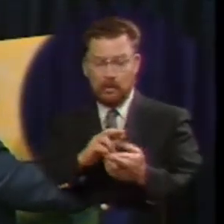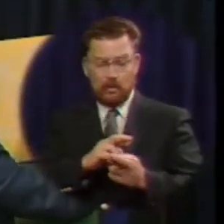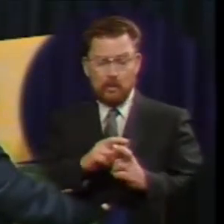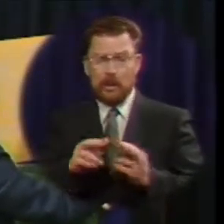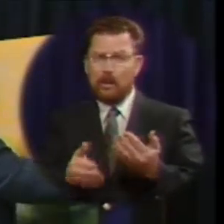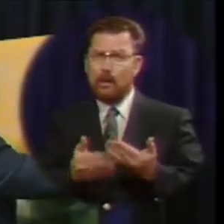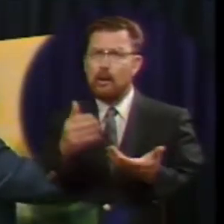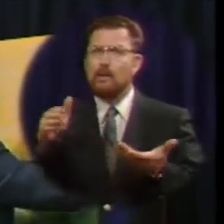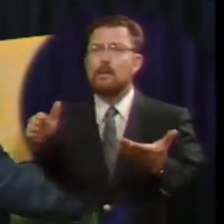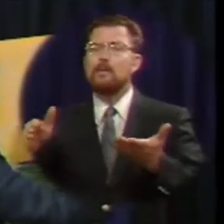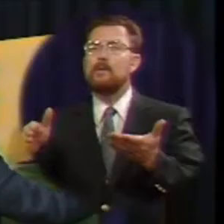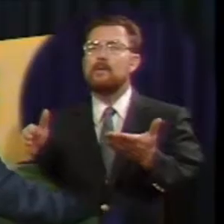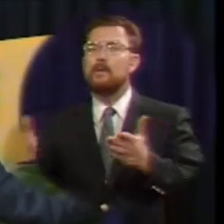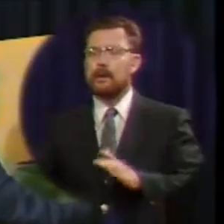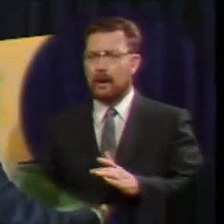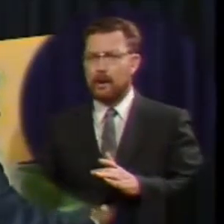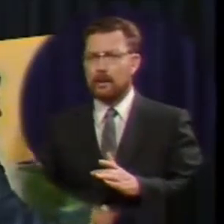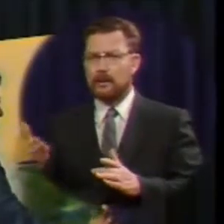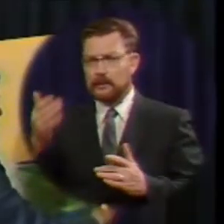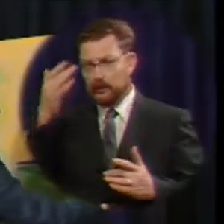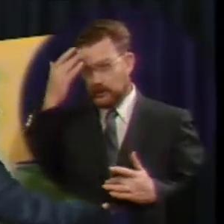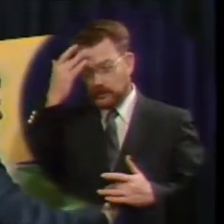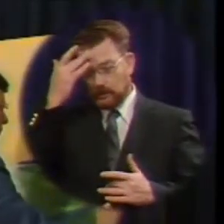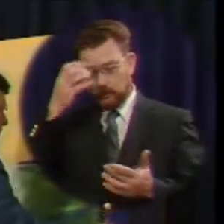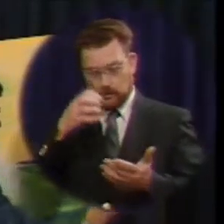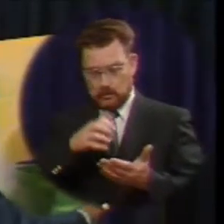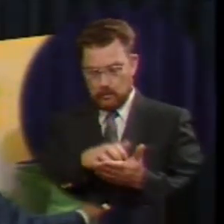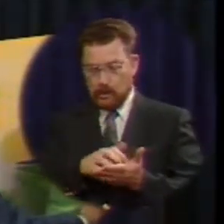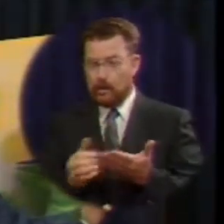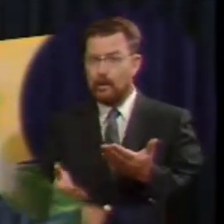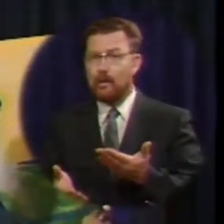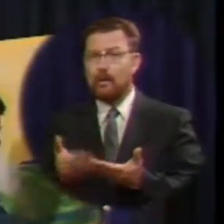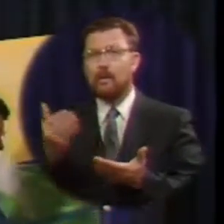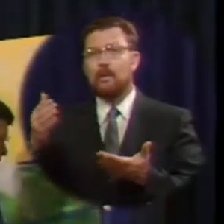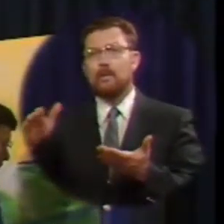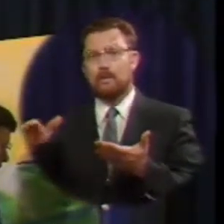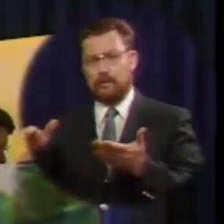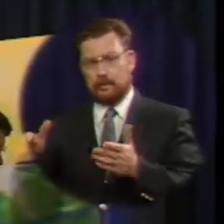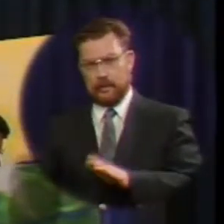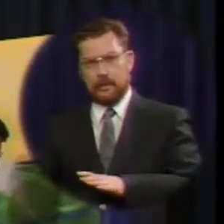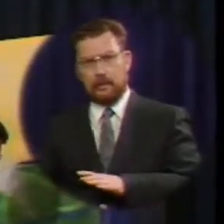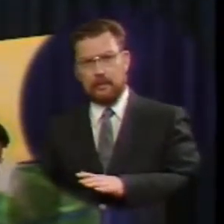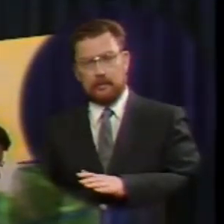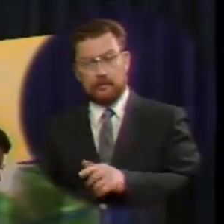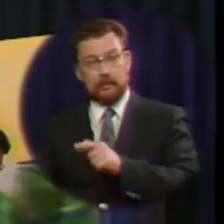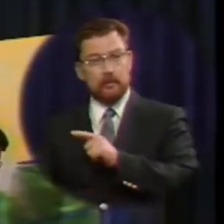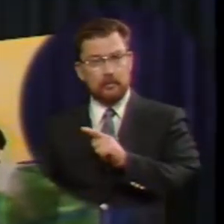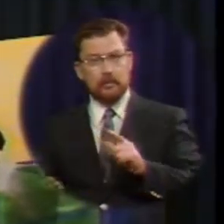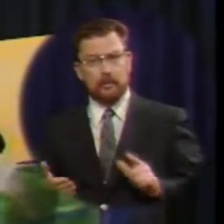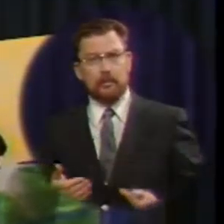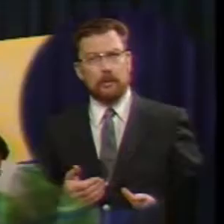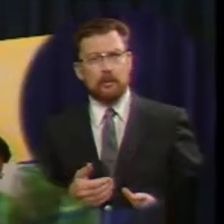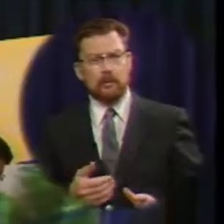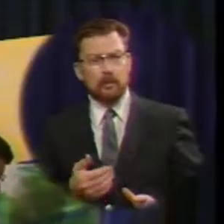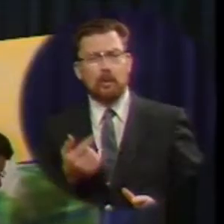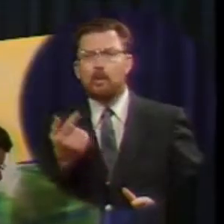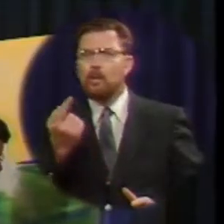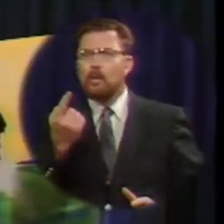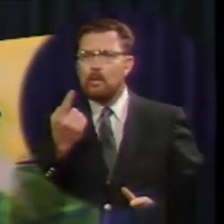sick and helpless and ready to die Lord whence are these blood